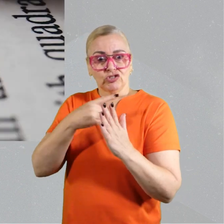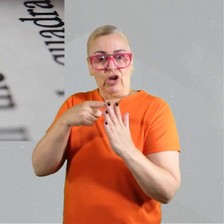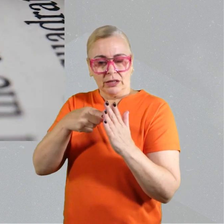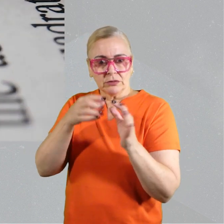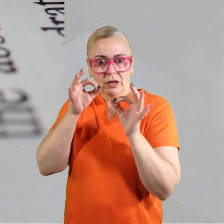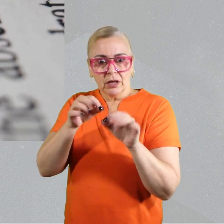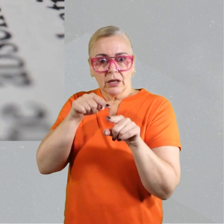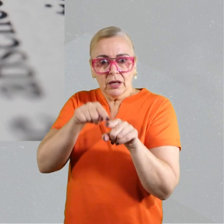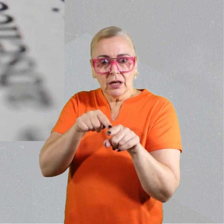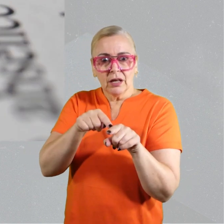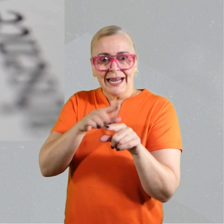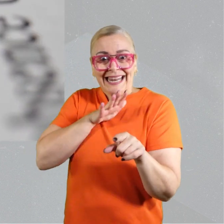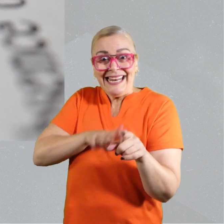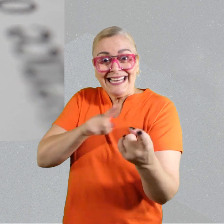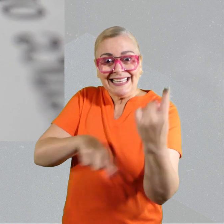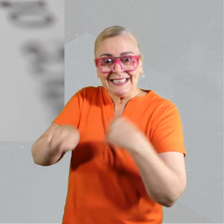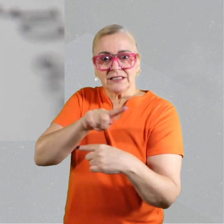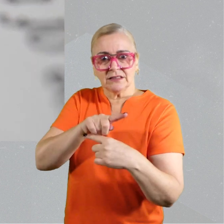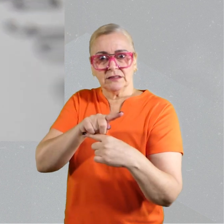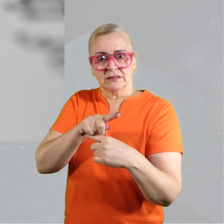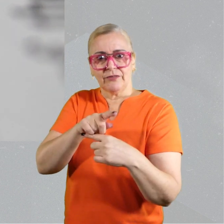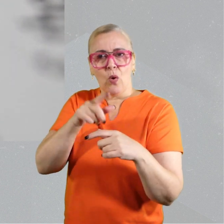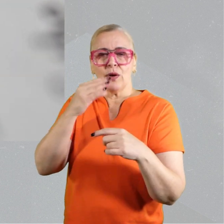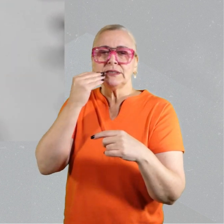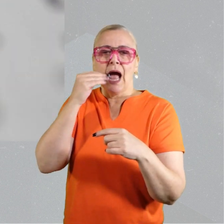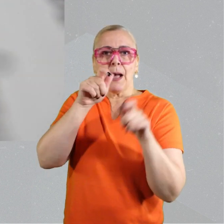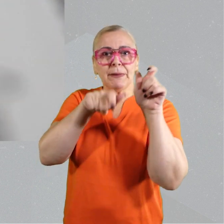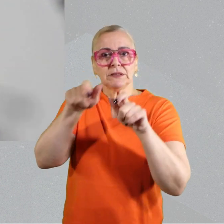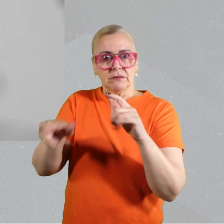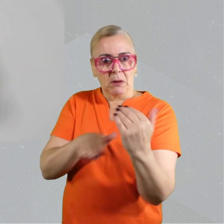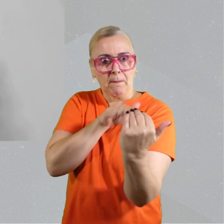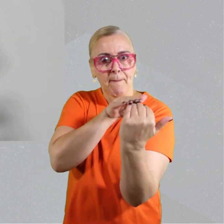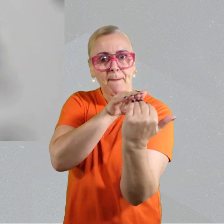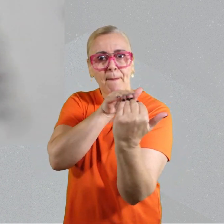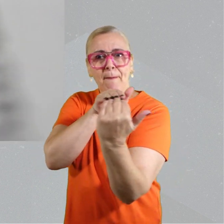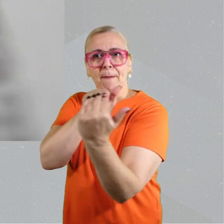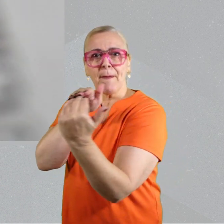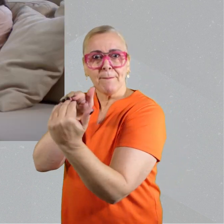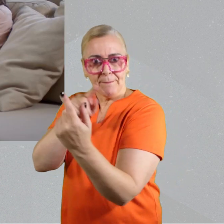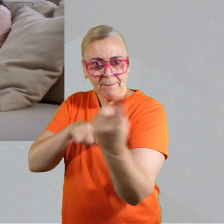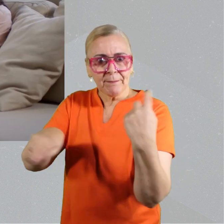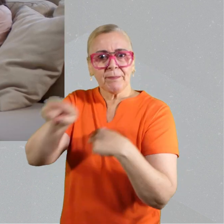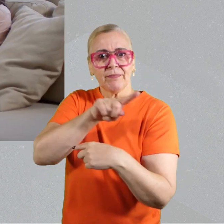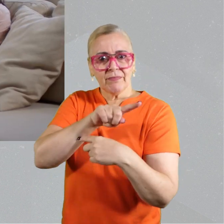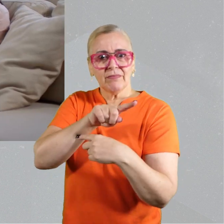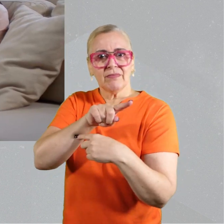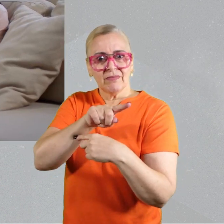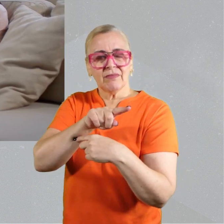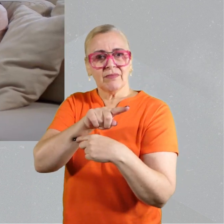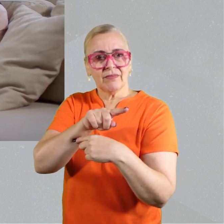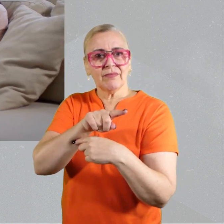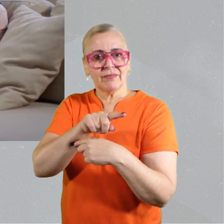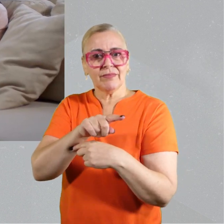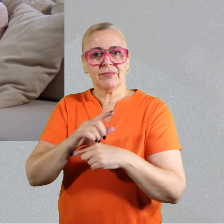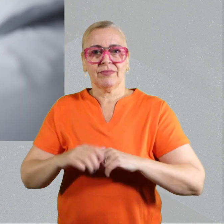asked to contribute in reviewing documents, reviewing processes and participating in meetings,